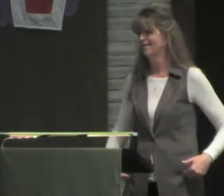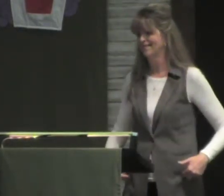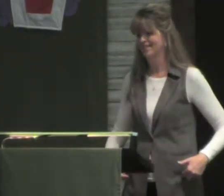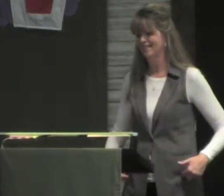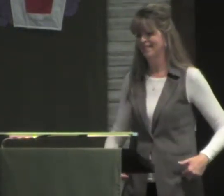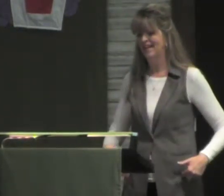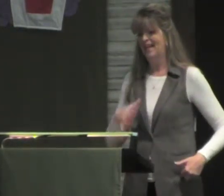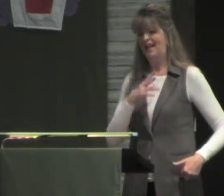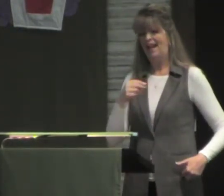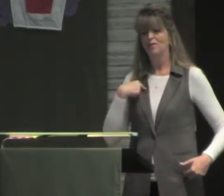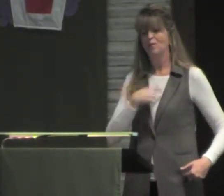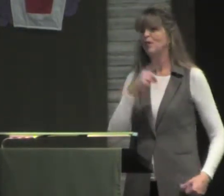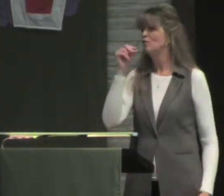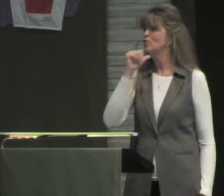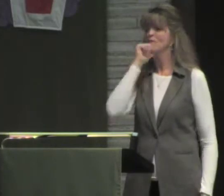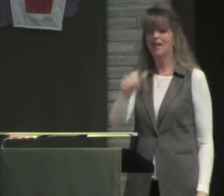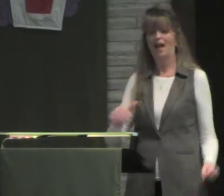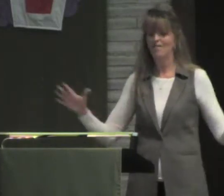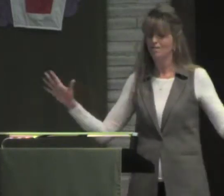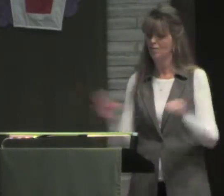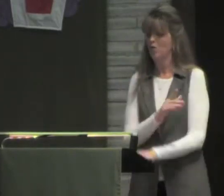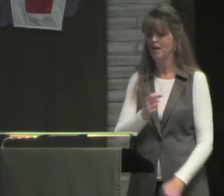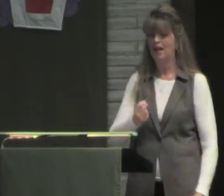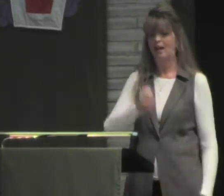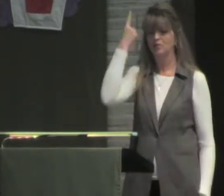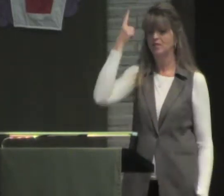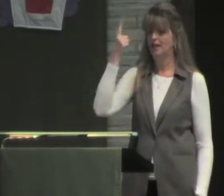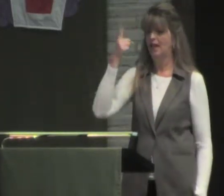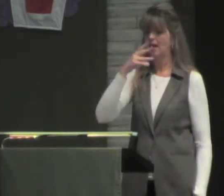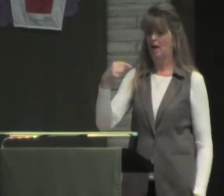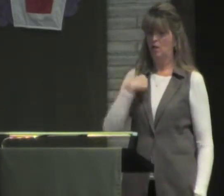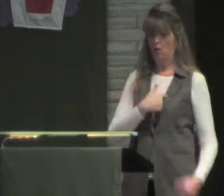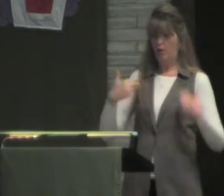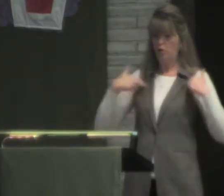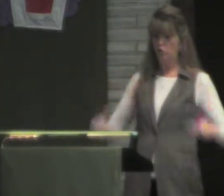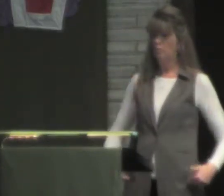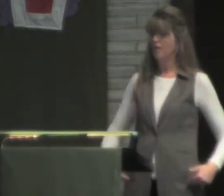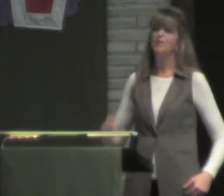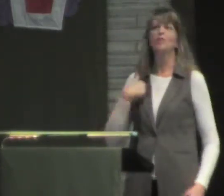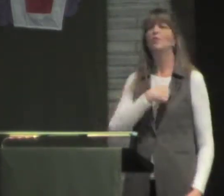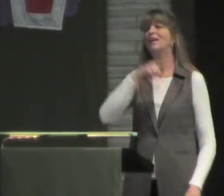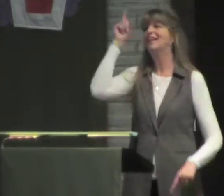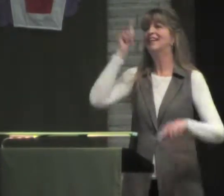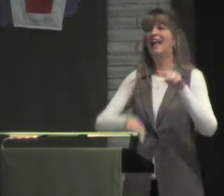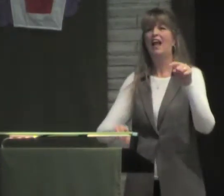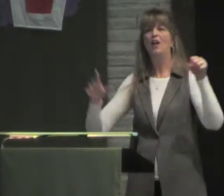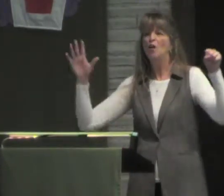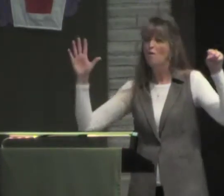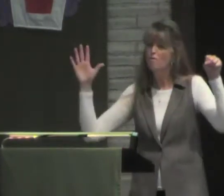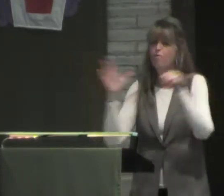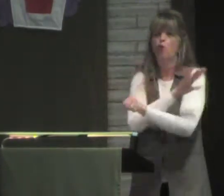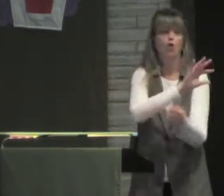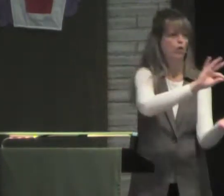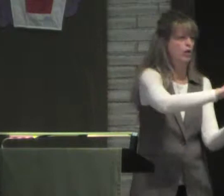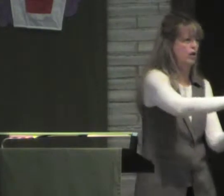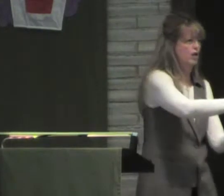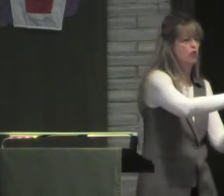remains, we as humans do not fully understand, and we as humans are not